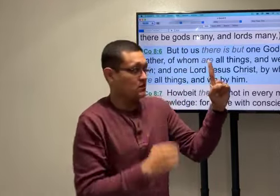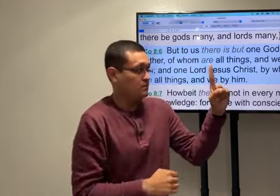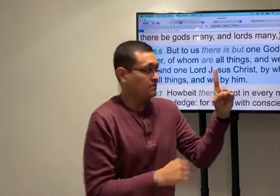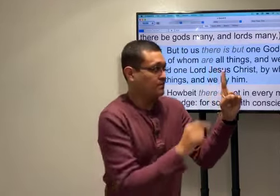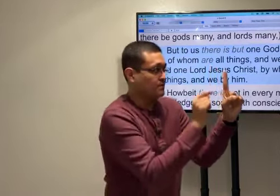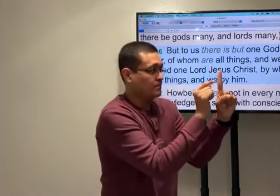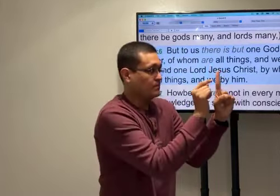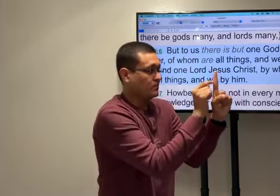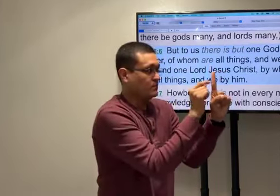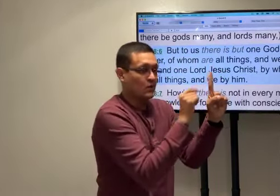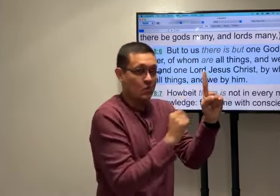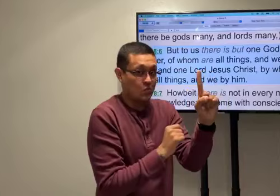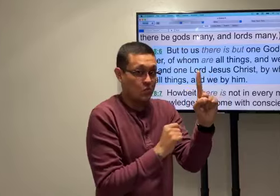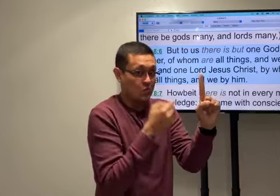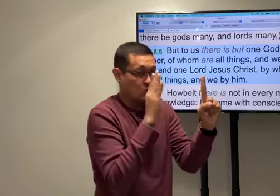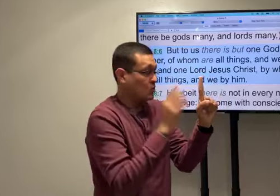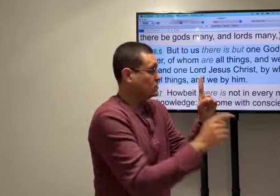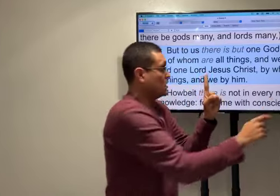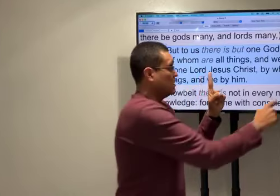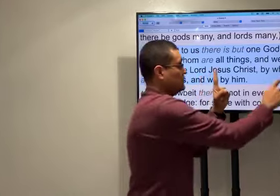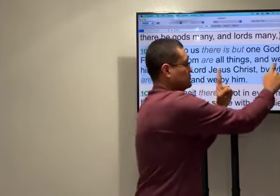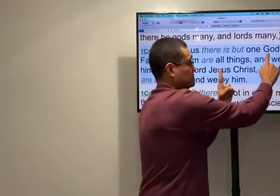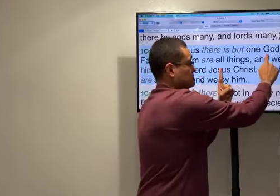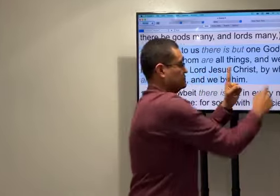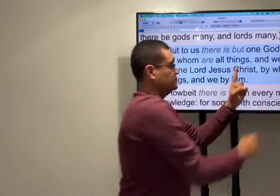But to us, there is but one God.